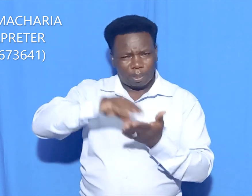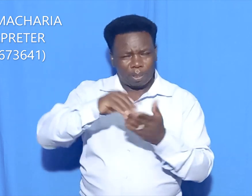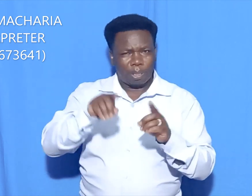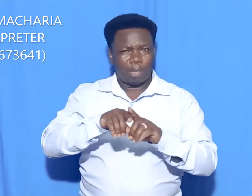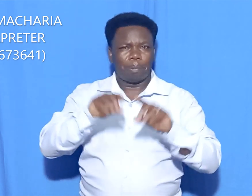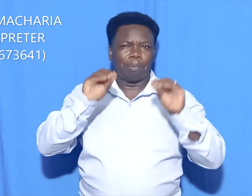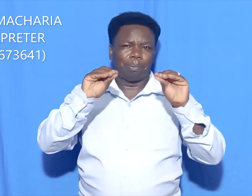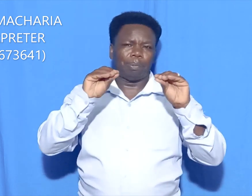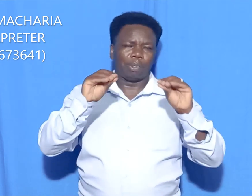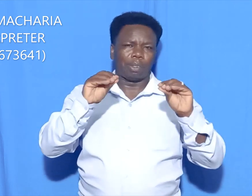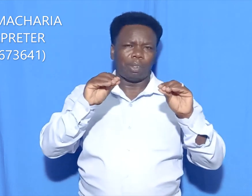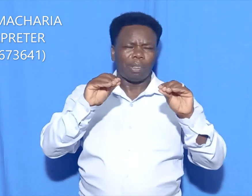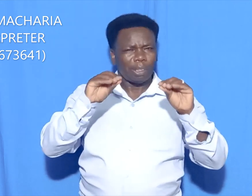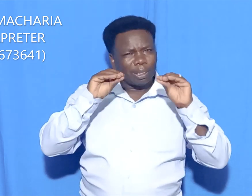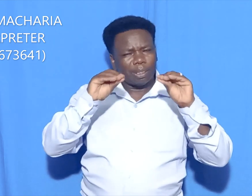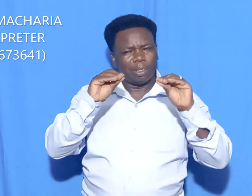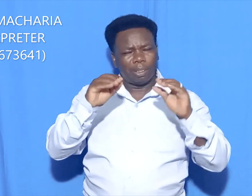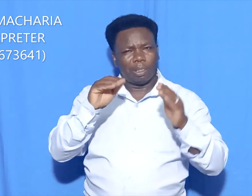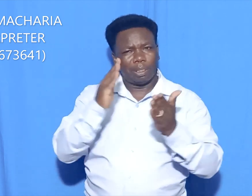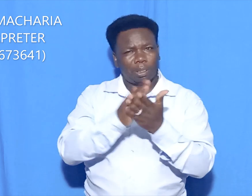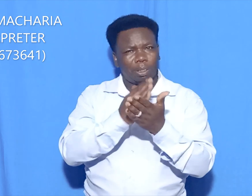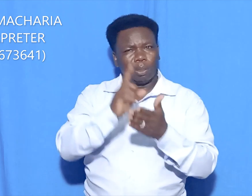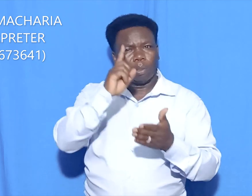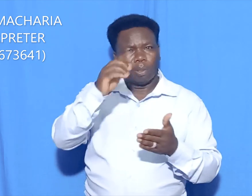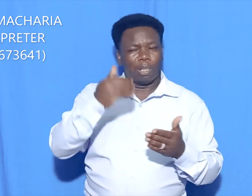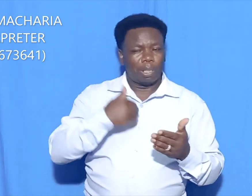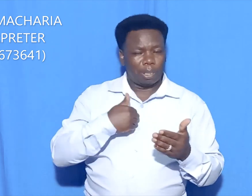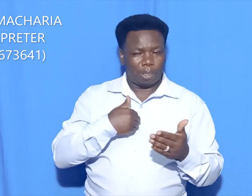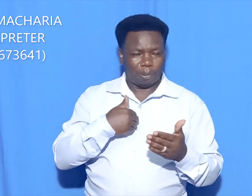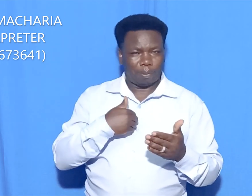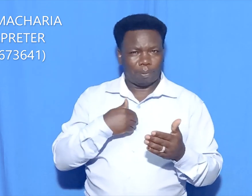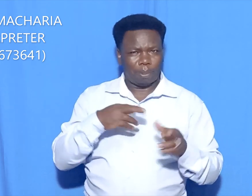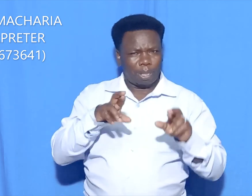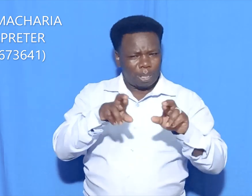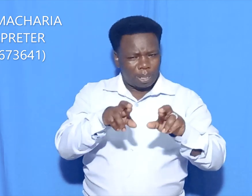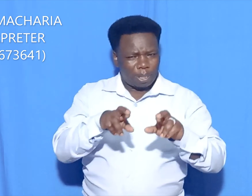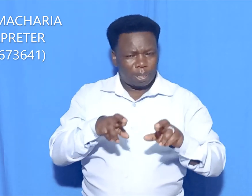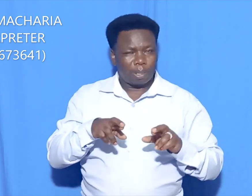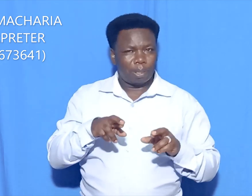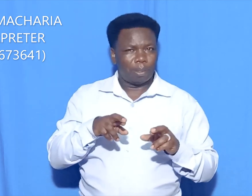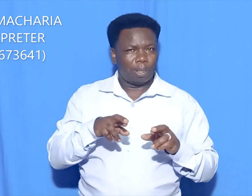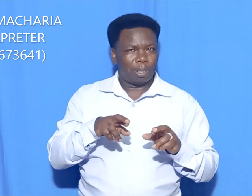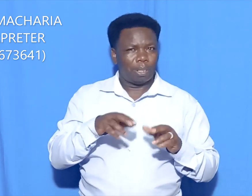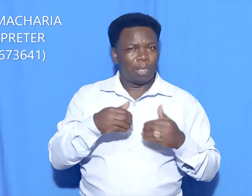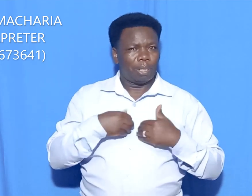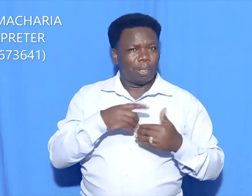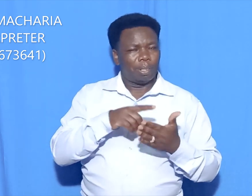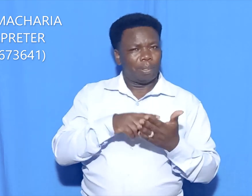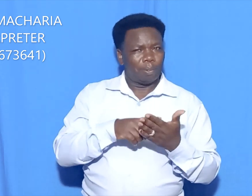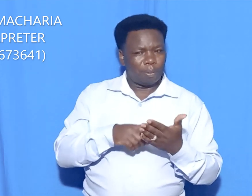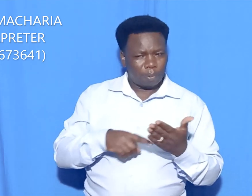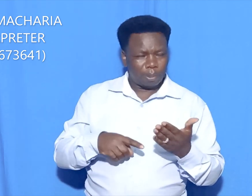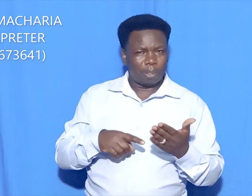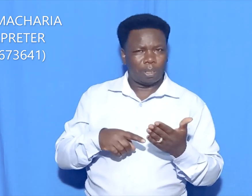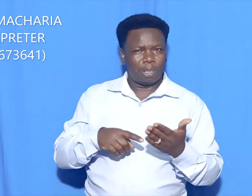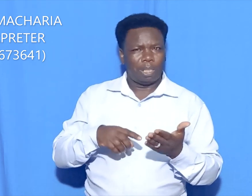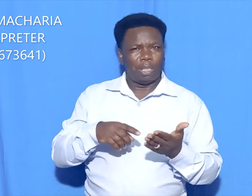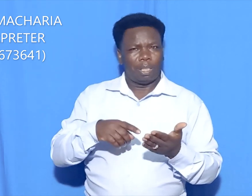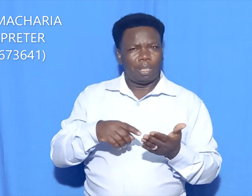that is tuition. The requirements is registered as paramedic policy and covers